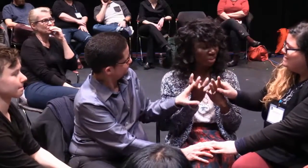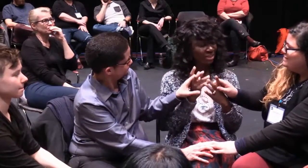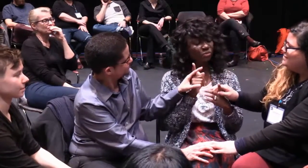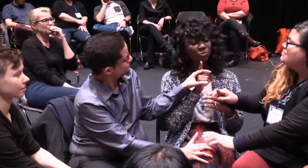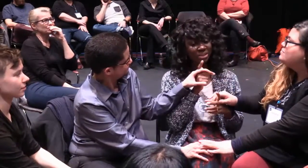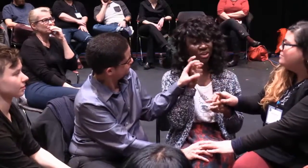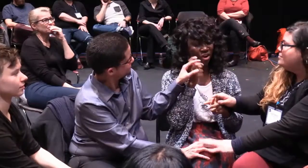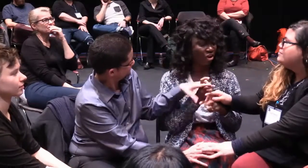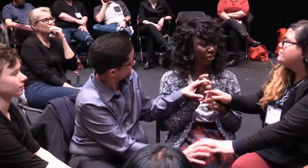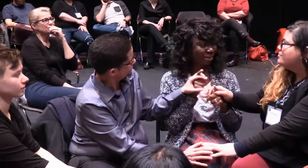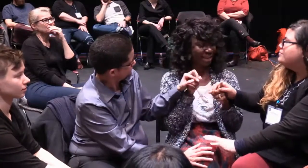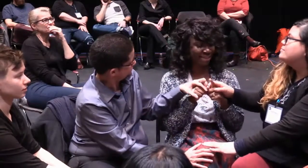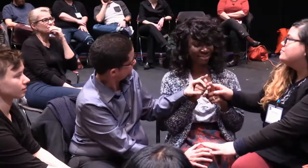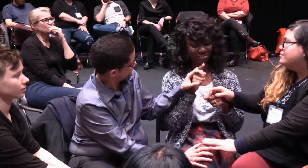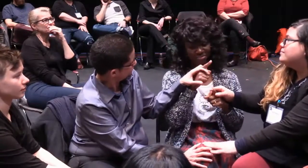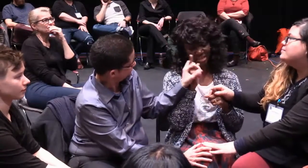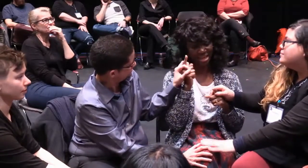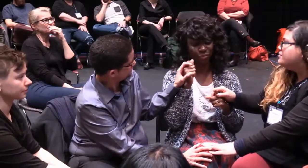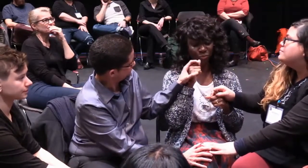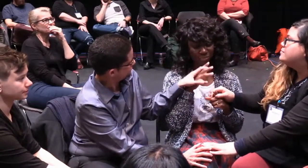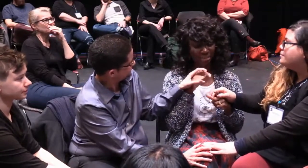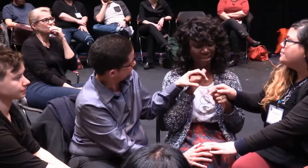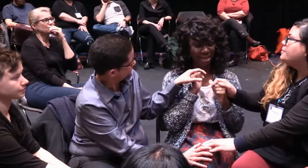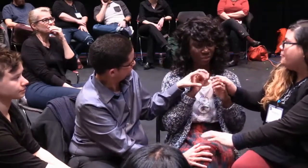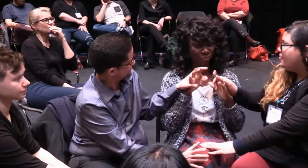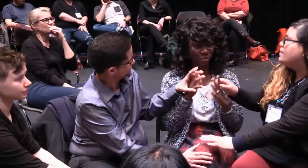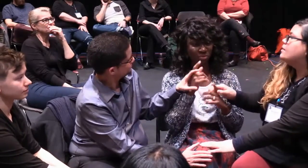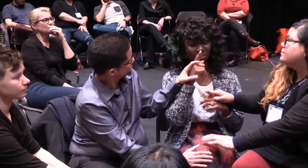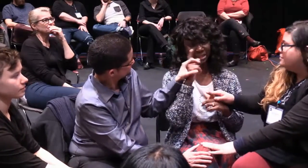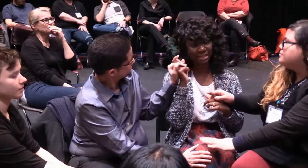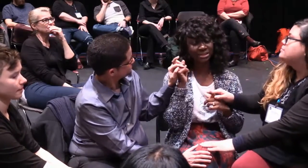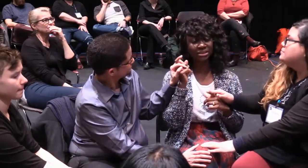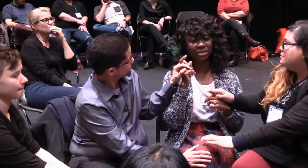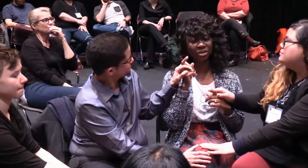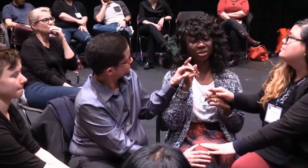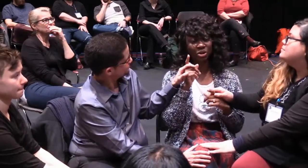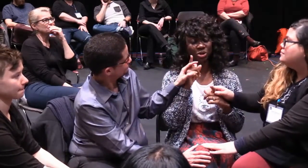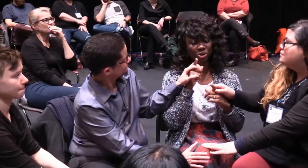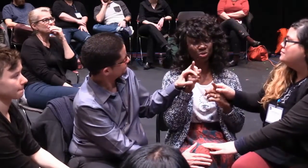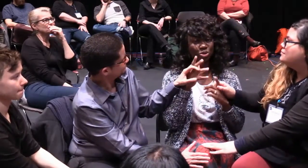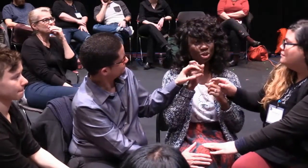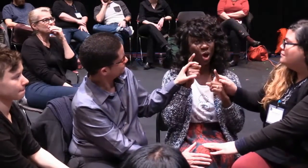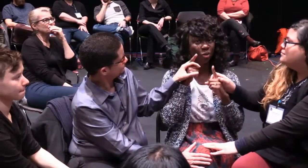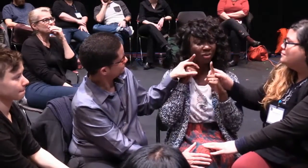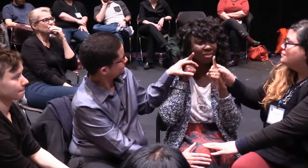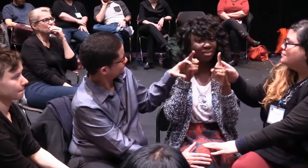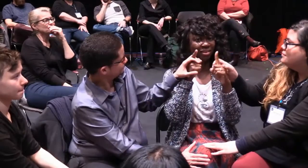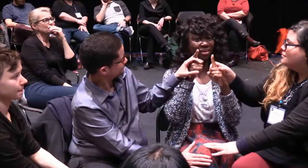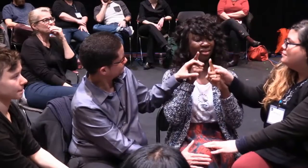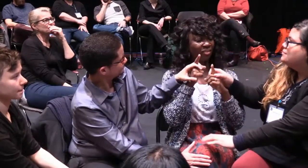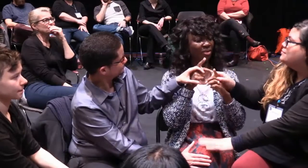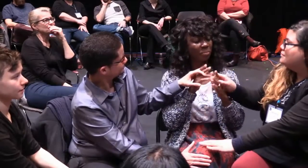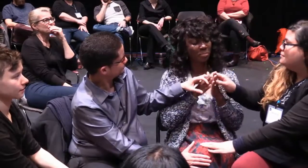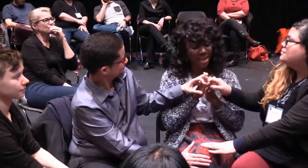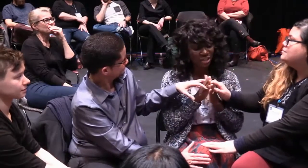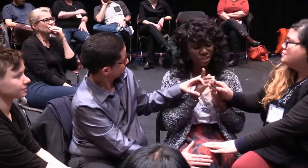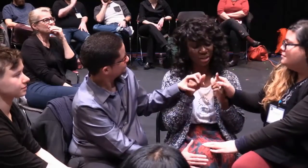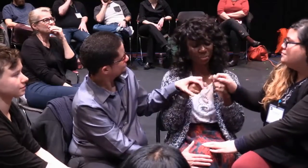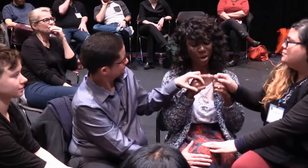Especially in this world. Theater. You know, it's hard as a black deaf woman in this world to be